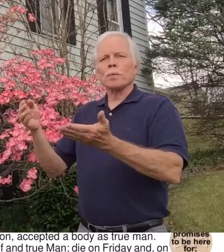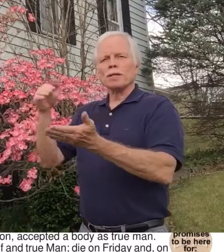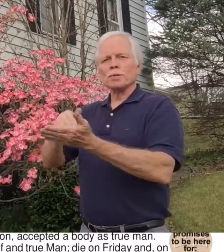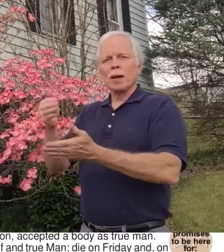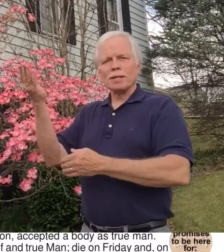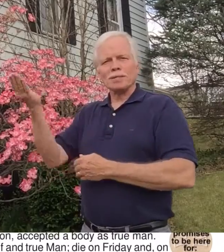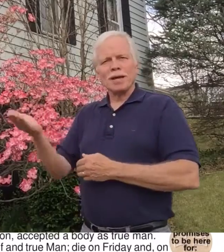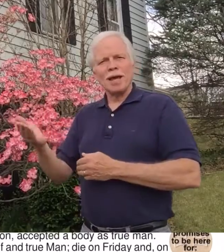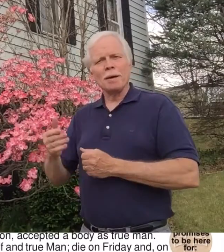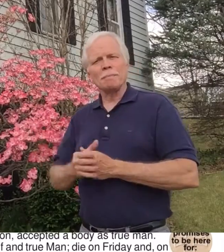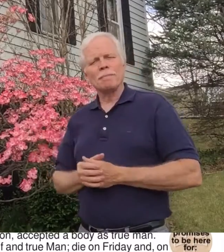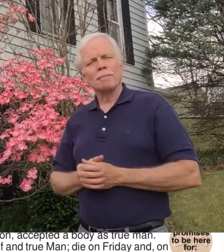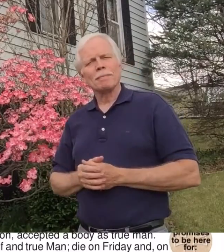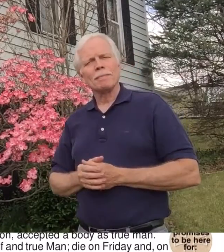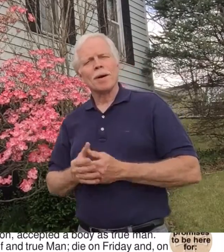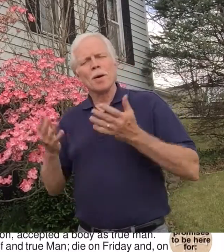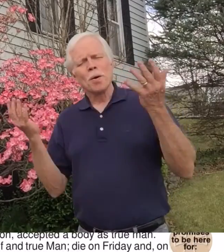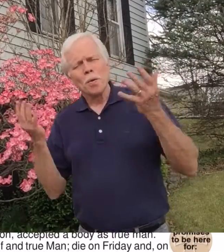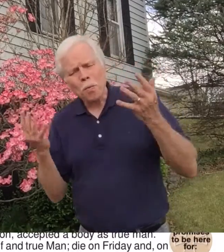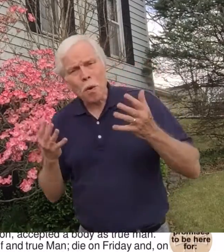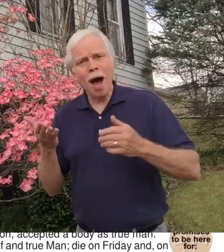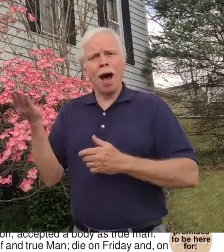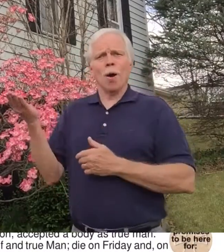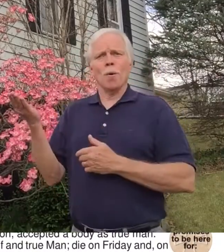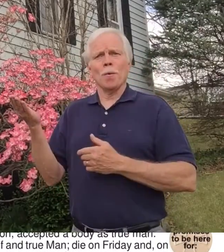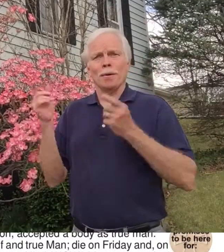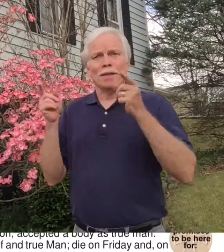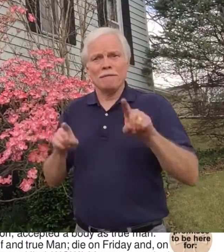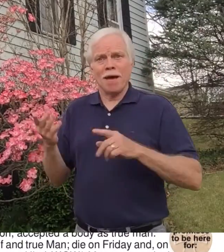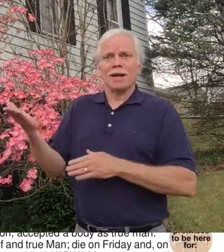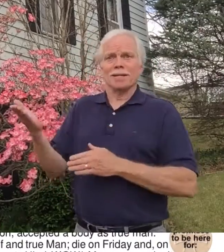resurrects him. Wow, the event!